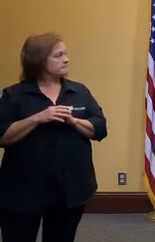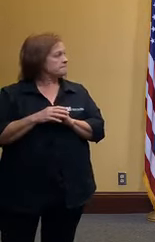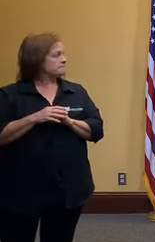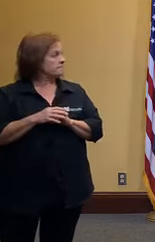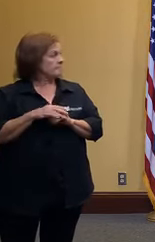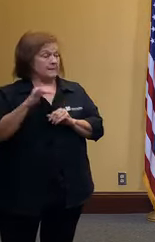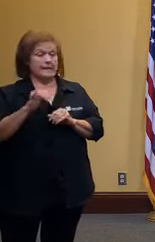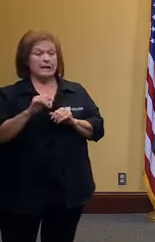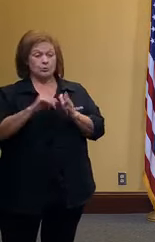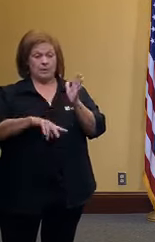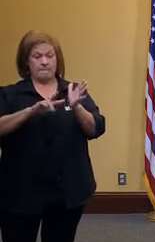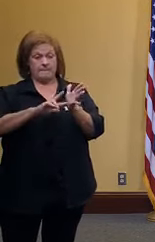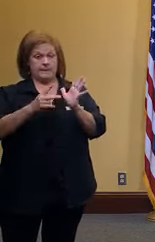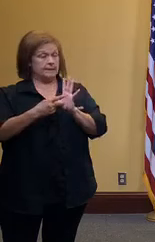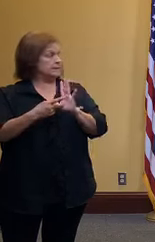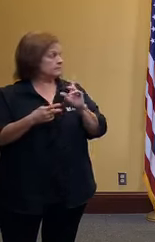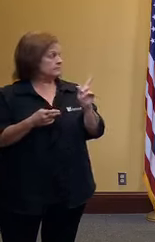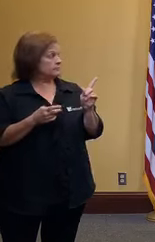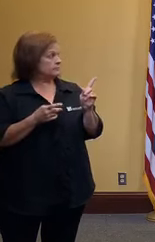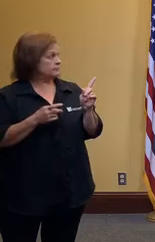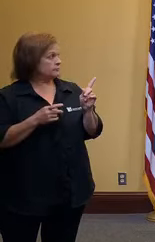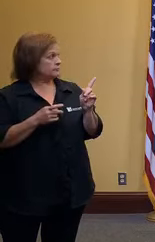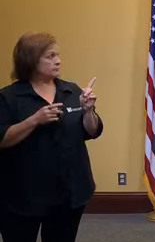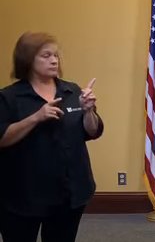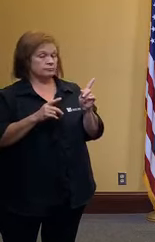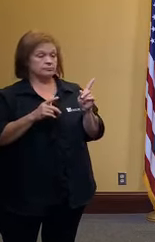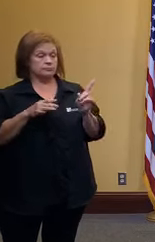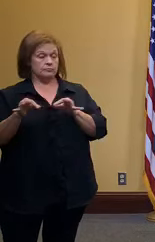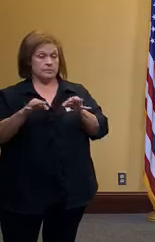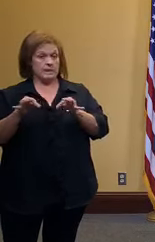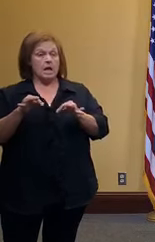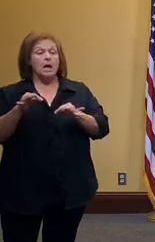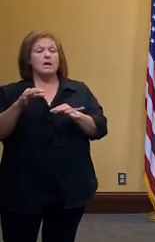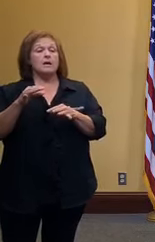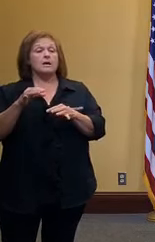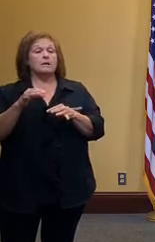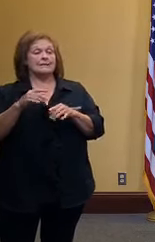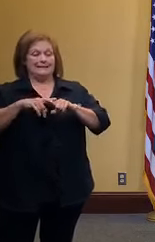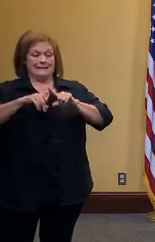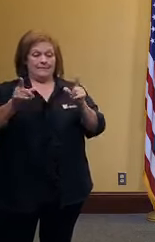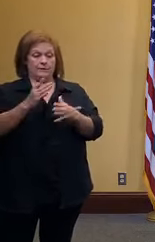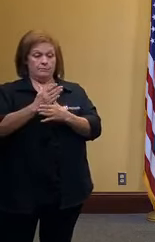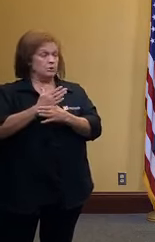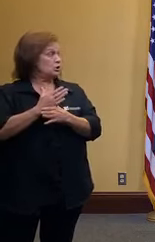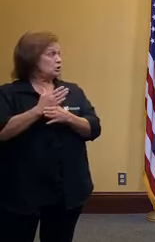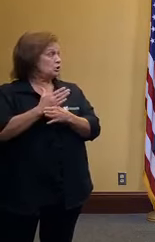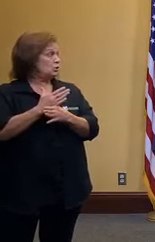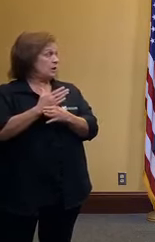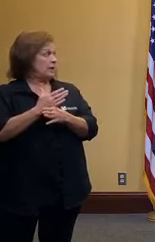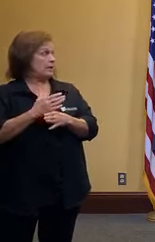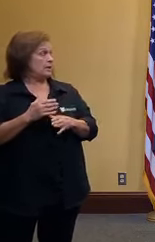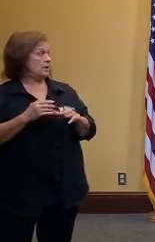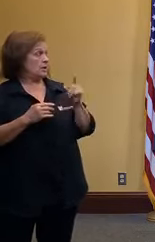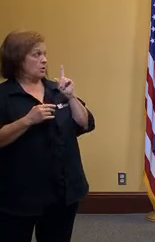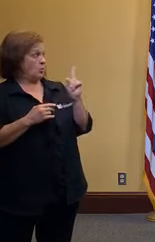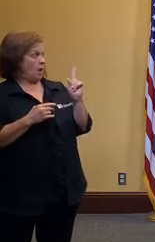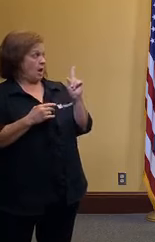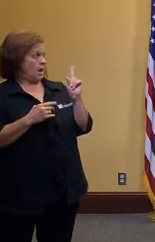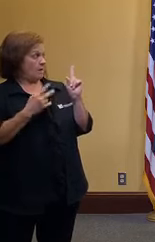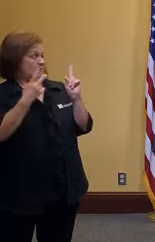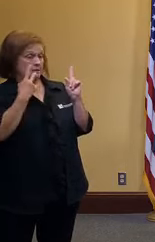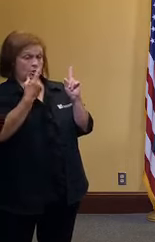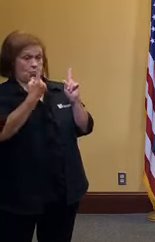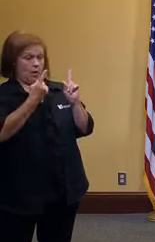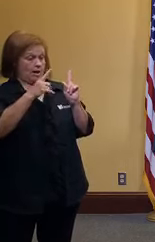so this is what it means in real terms there is a tremendous difference between a reproduction number of one where